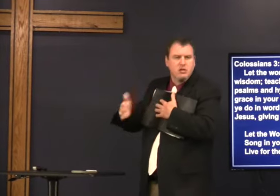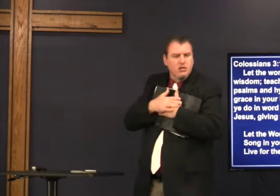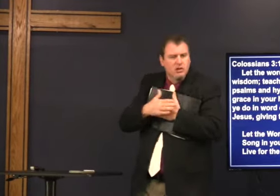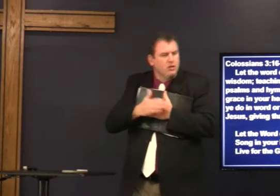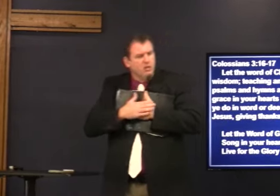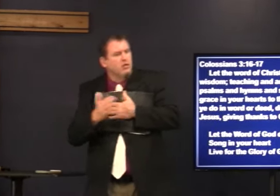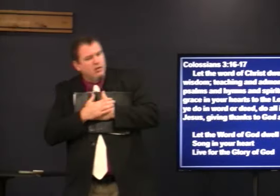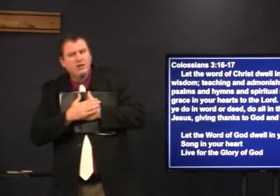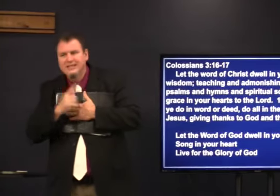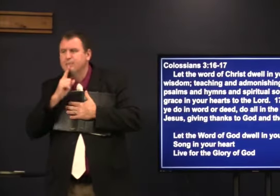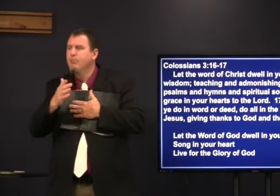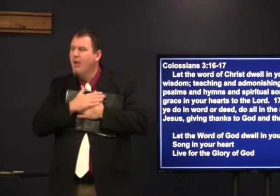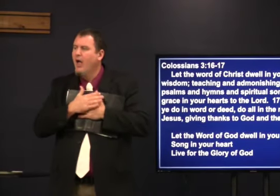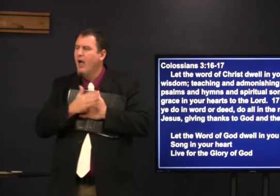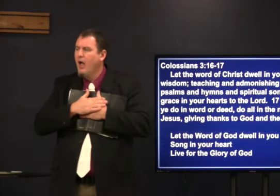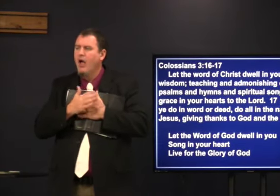is the word of God the heart